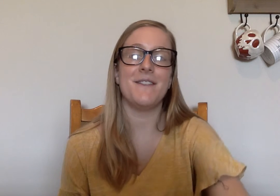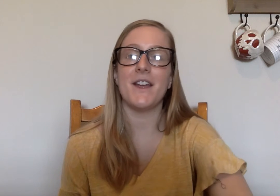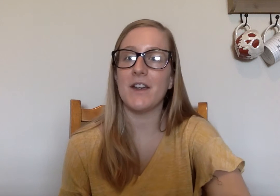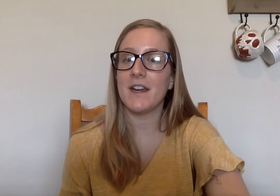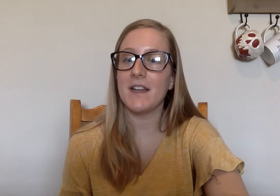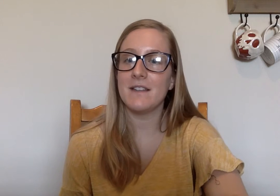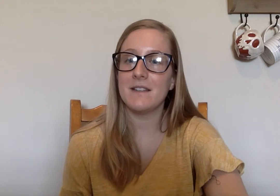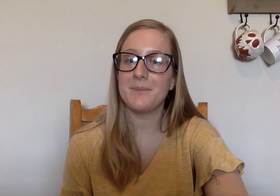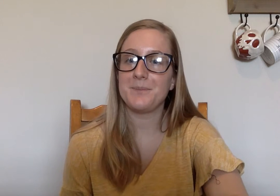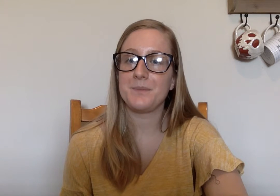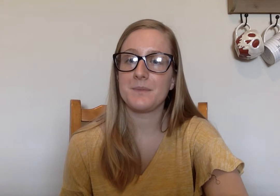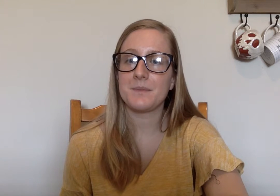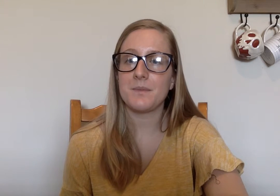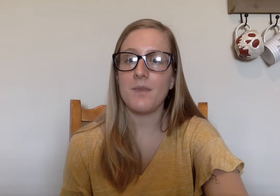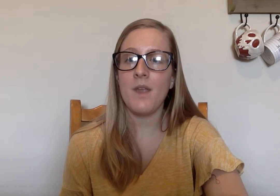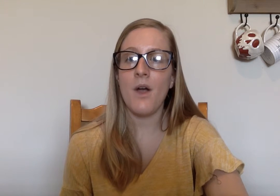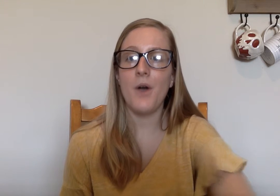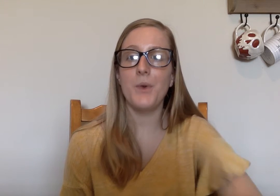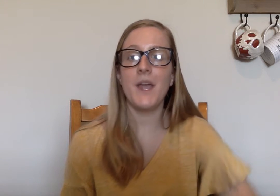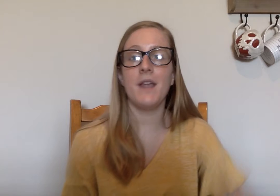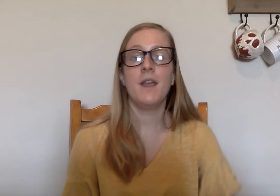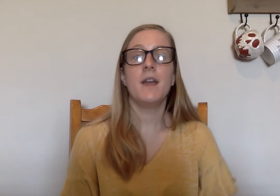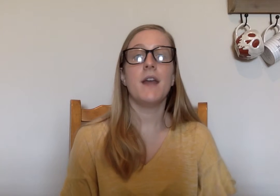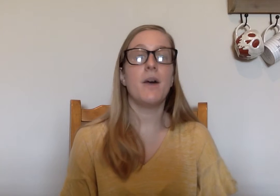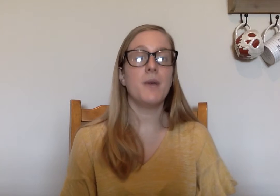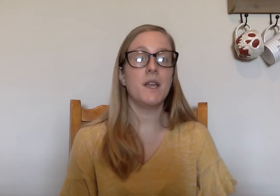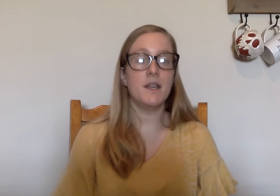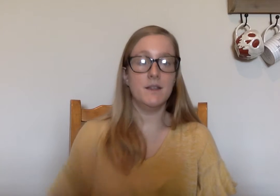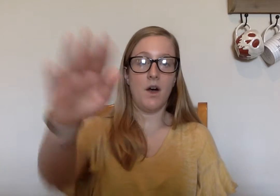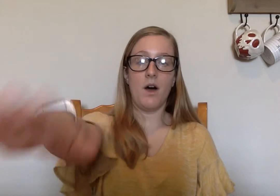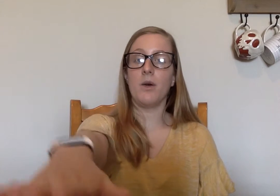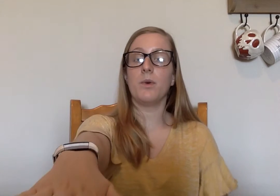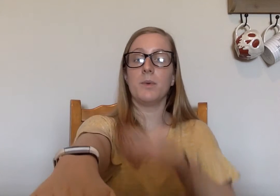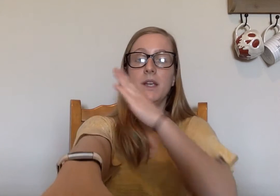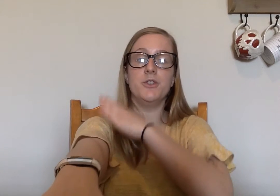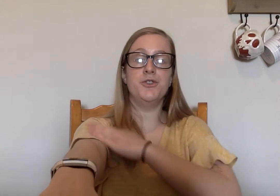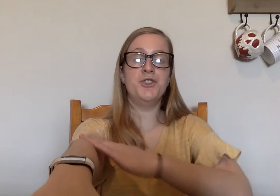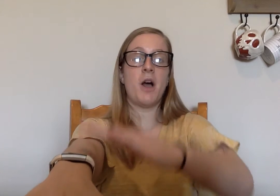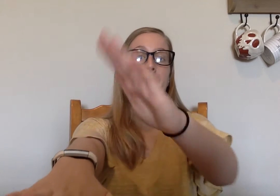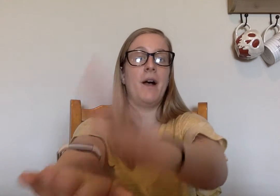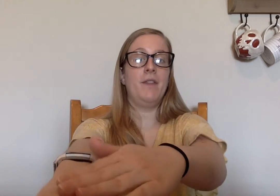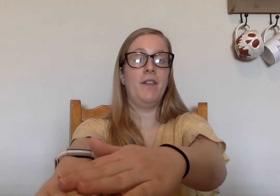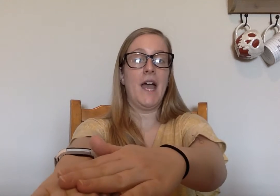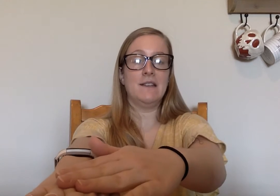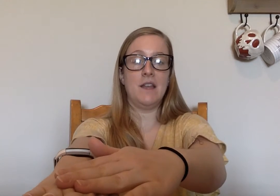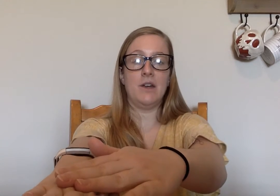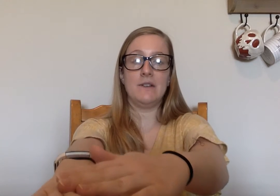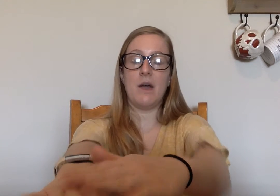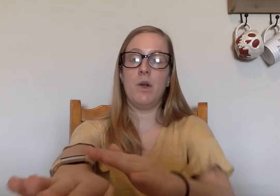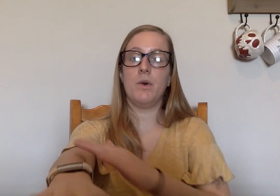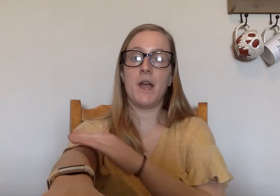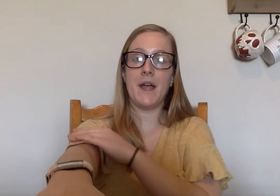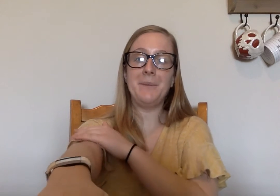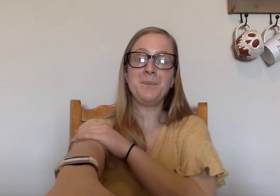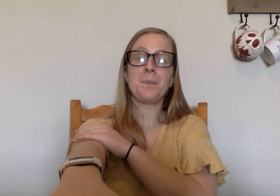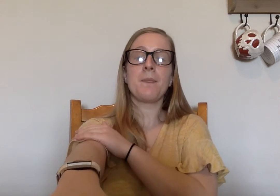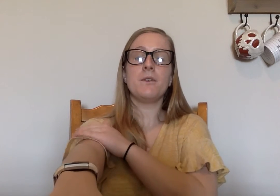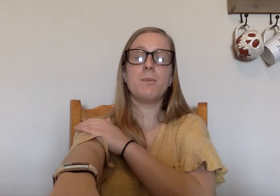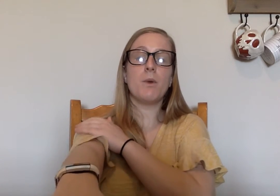Very nice. Okay. Now it is R where we jump on the last letter sound, okay? So my